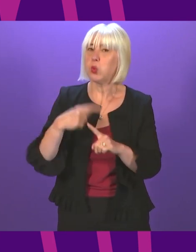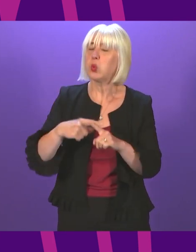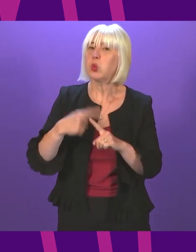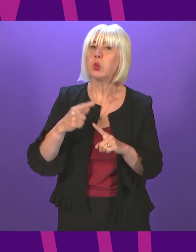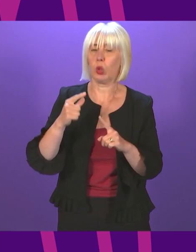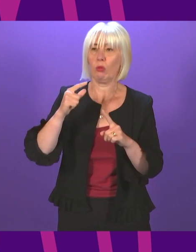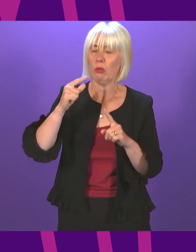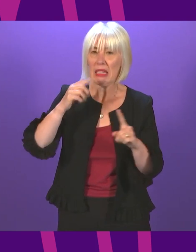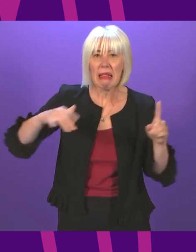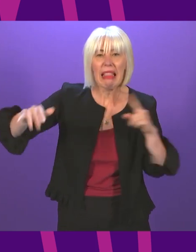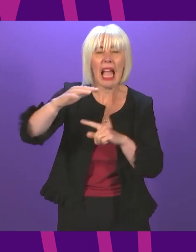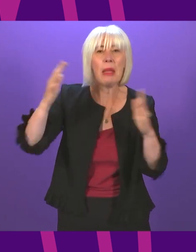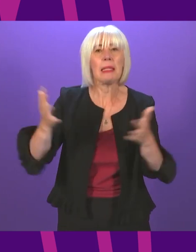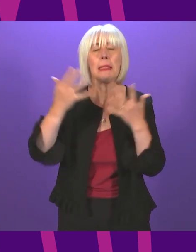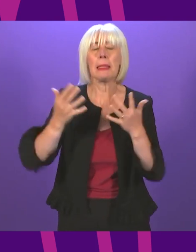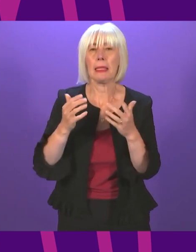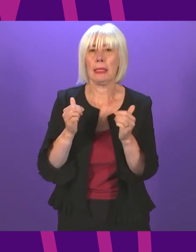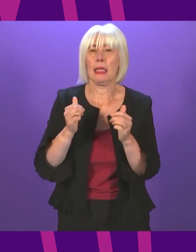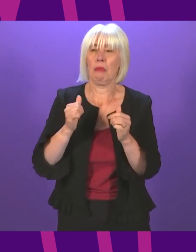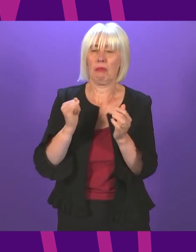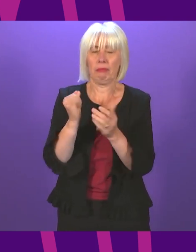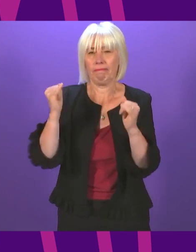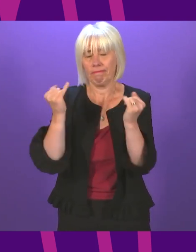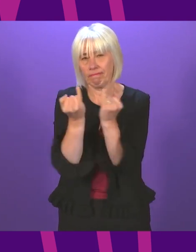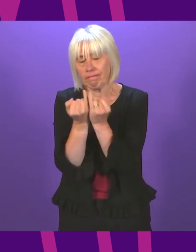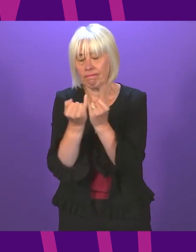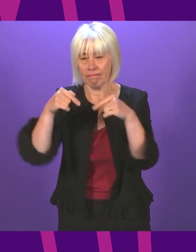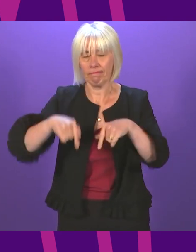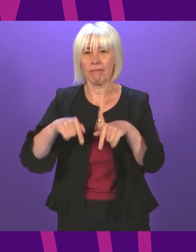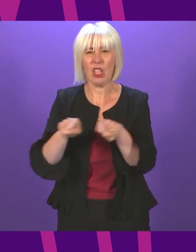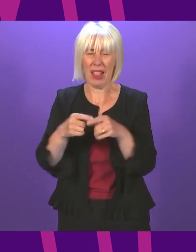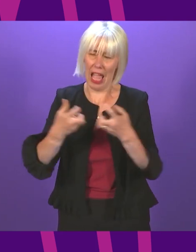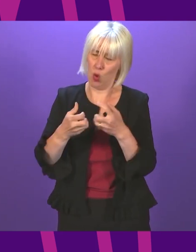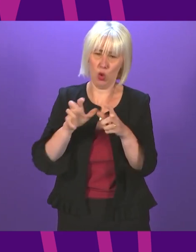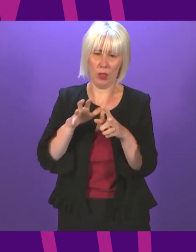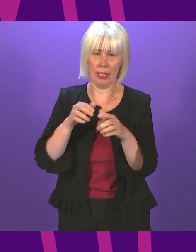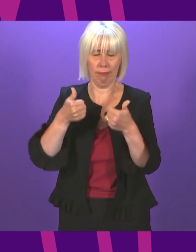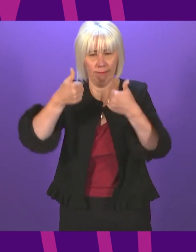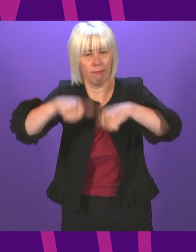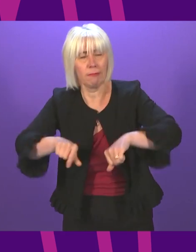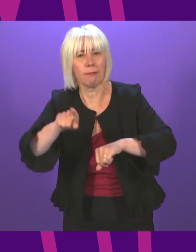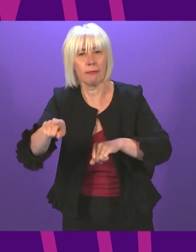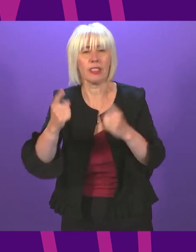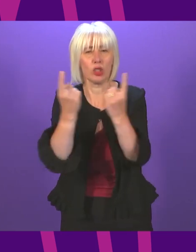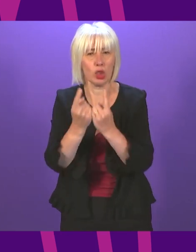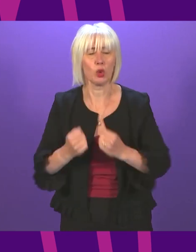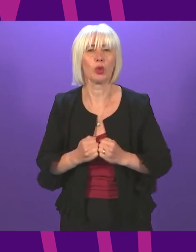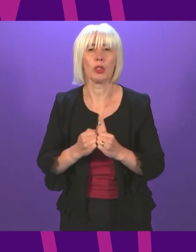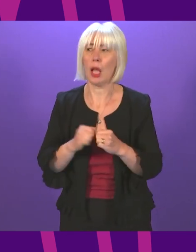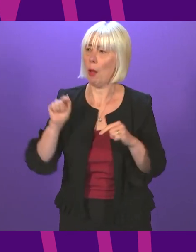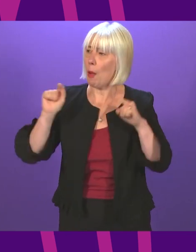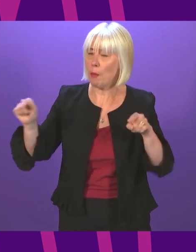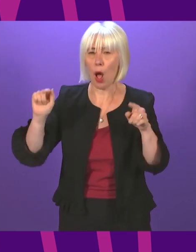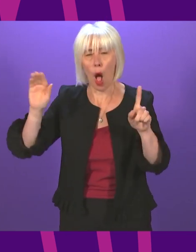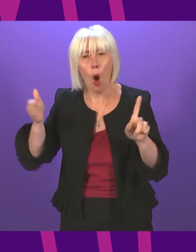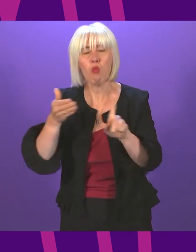crisis and also the challenges inherent in tackling them. But we also appreciate that with the right approach and a commitment to climate